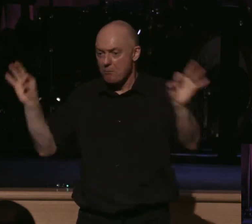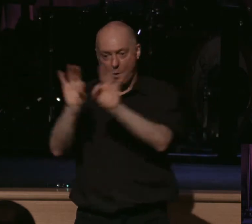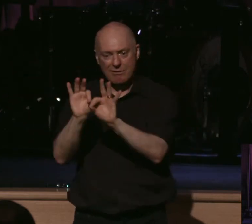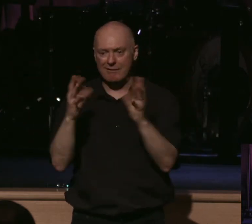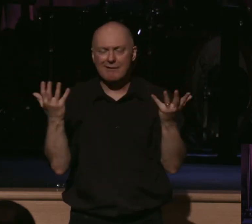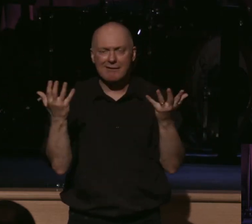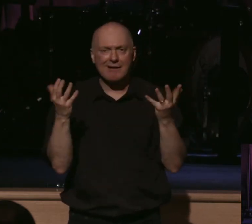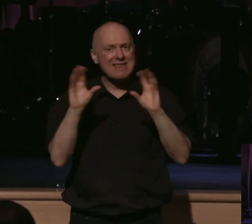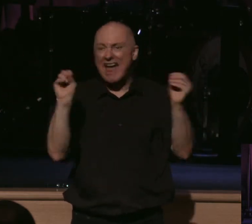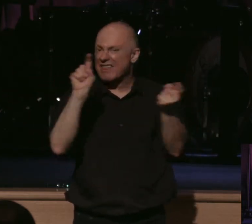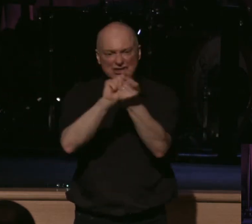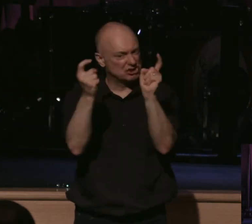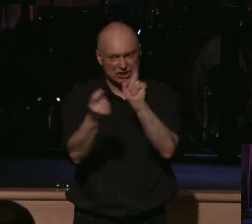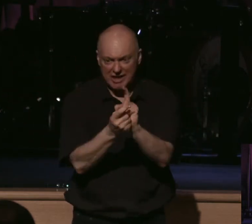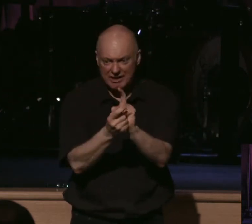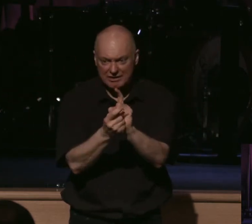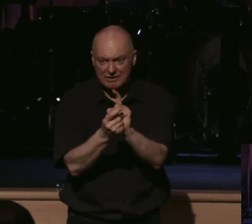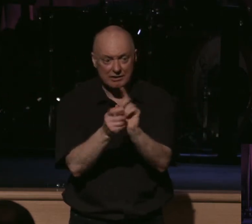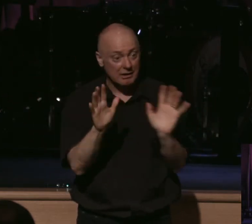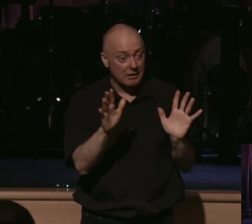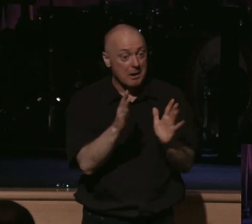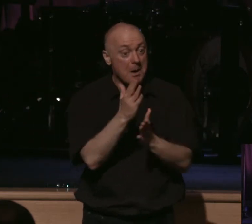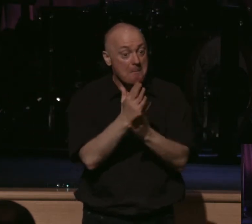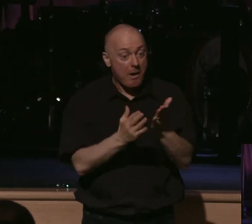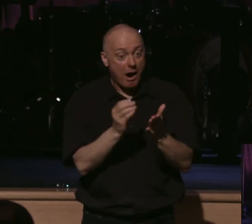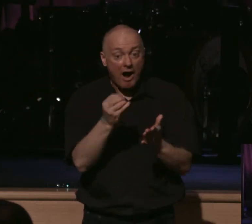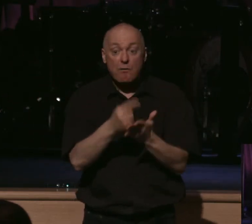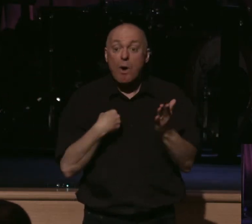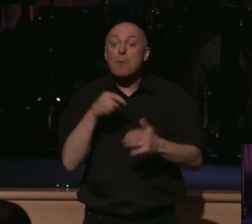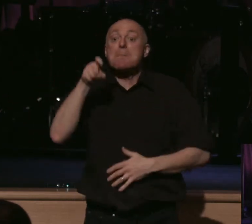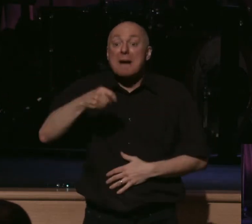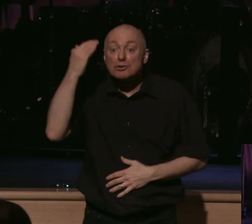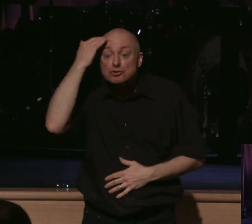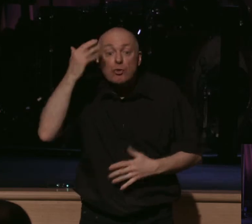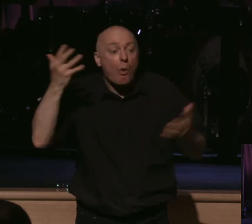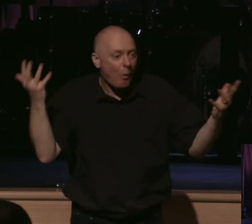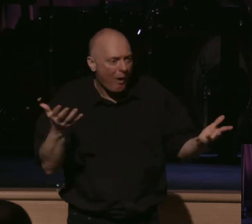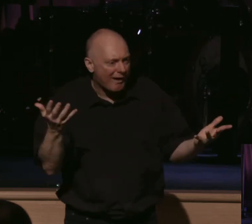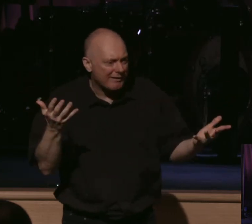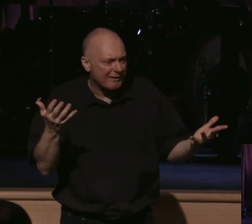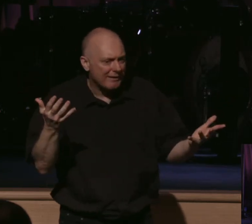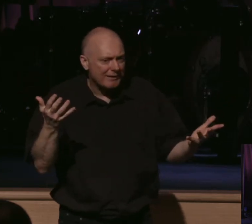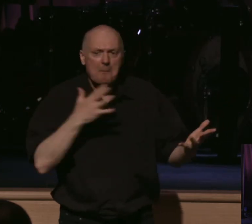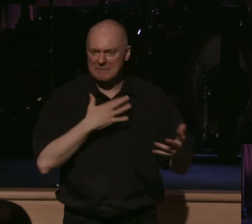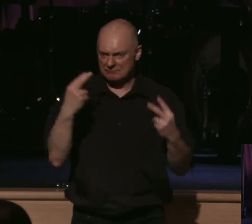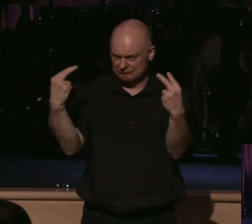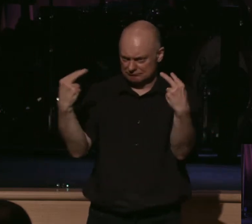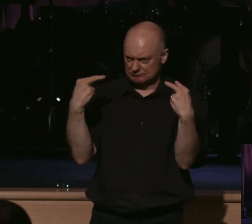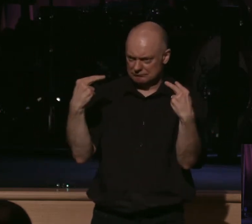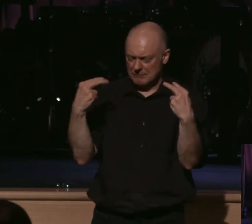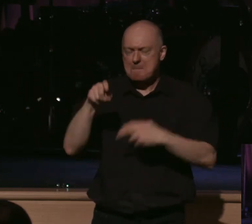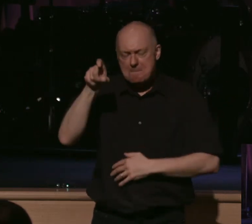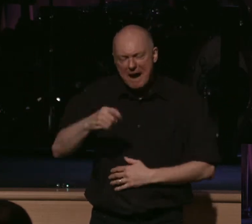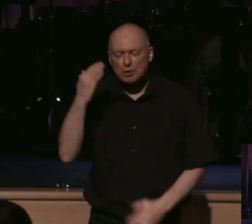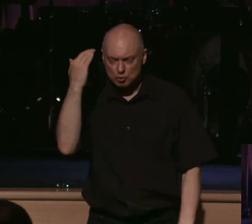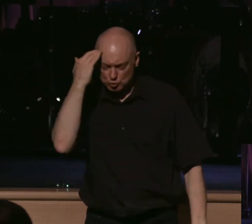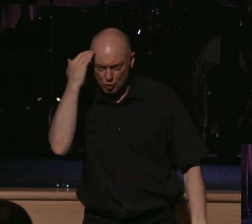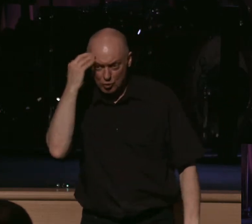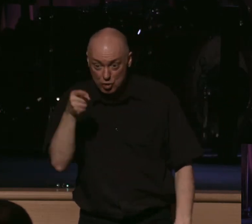nothing has changed. Loved ones, part of what we must know, and I just ask you to look here for a second. You've got to know this, as a follower of